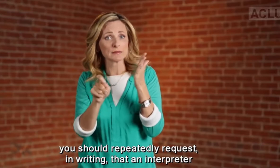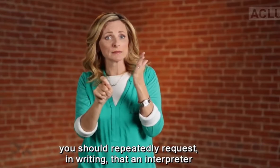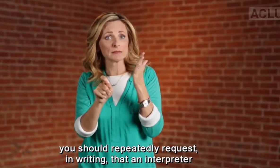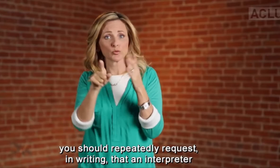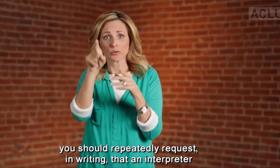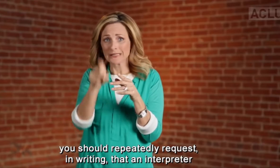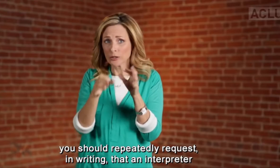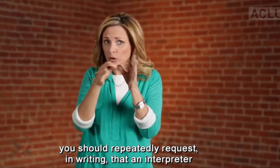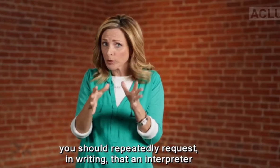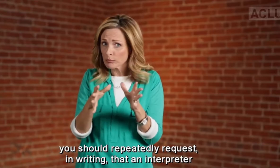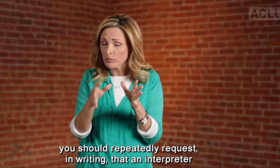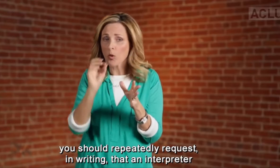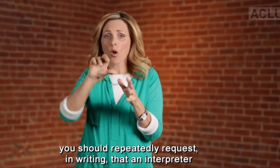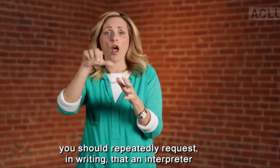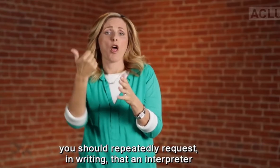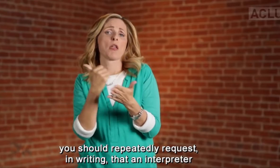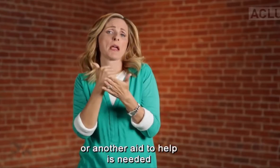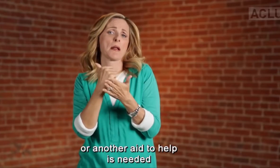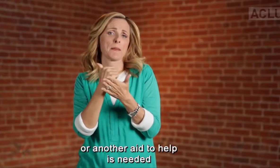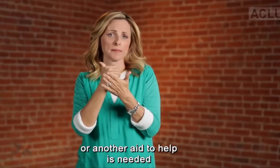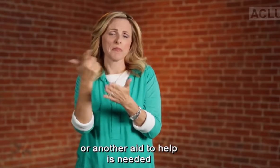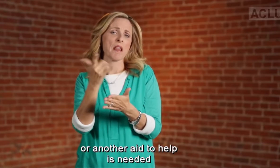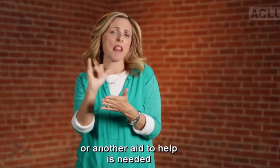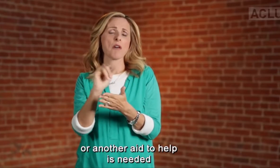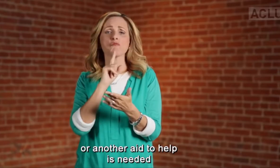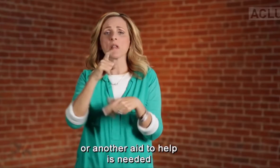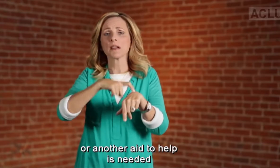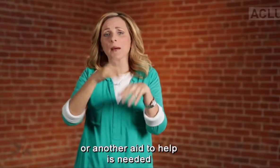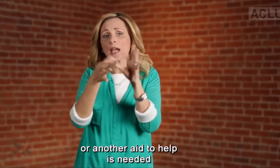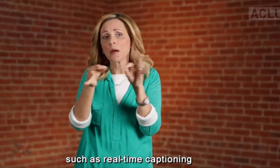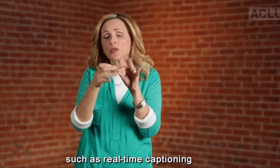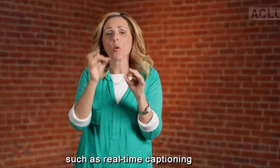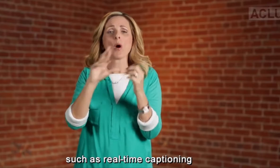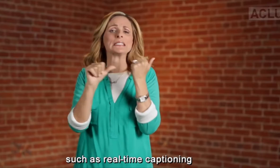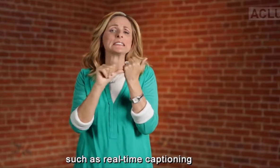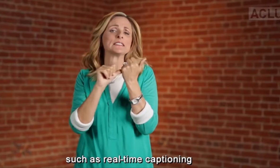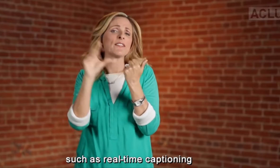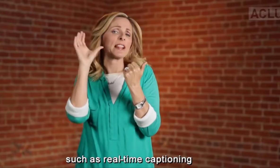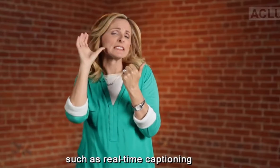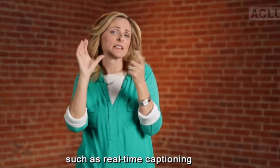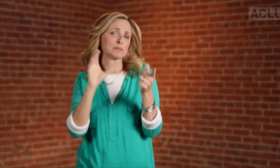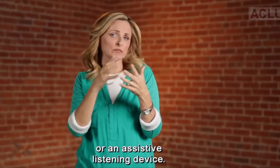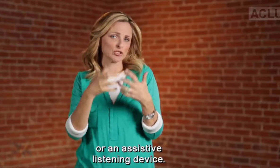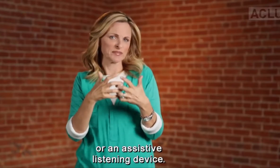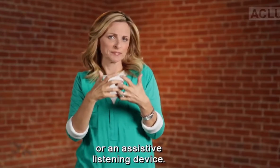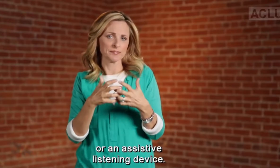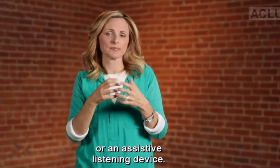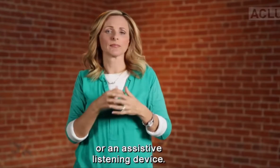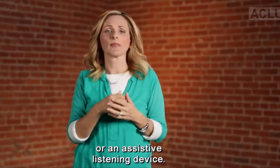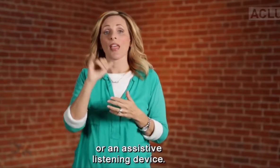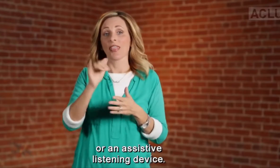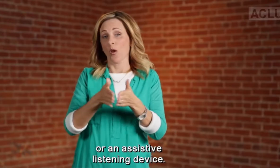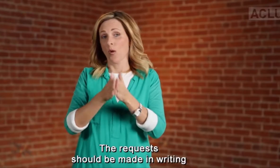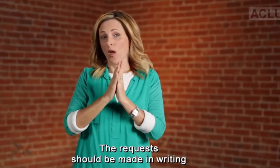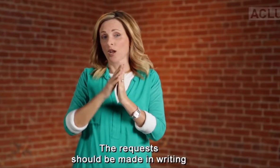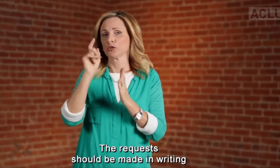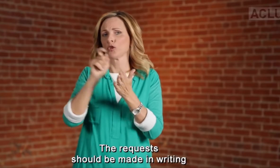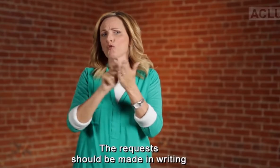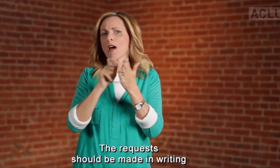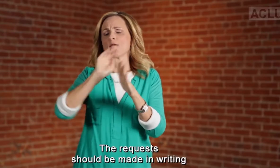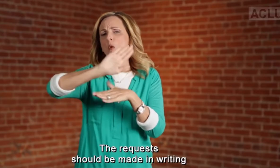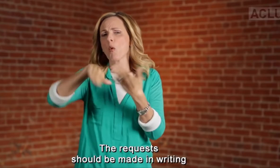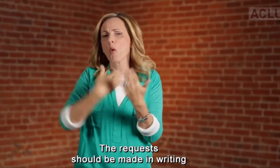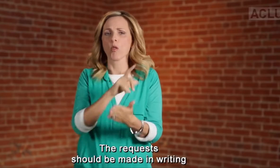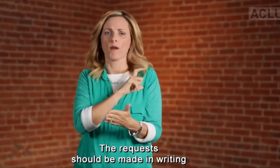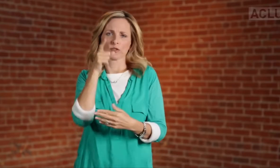repeatedly request, in writing, that an interpreter or another aid to help is needed, such as real-time captioning or an assistive listening device.